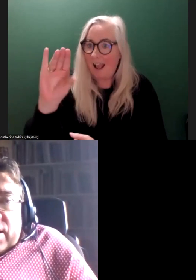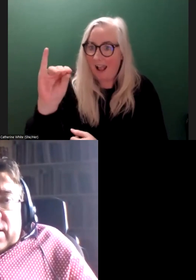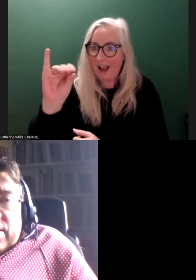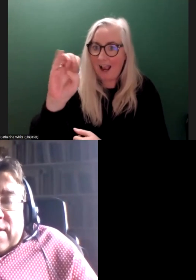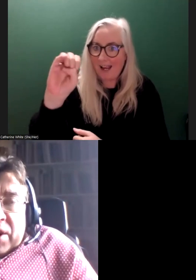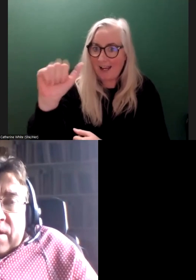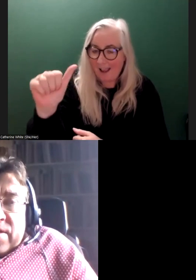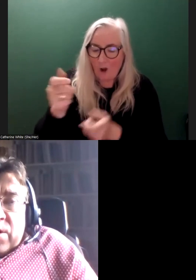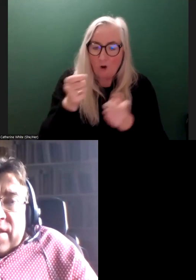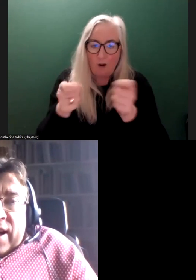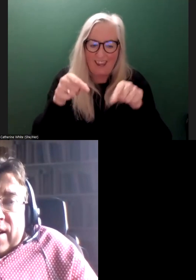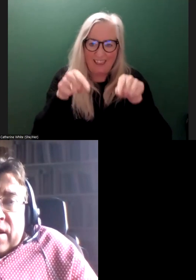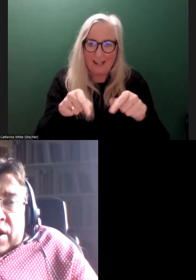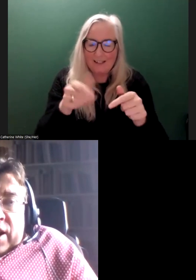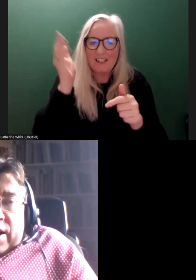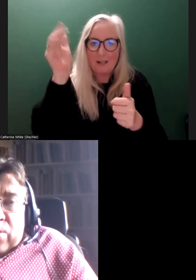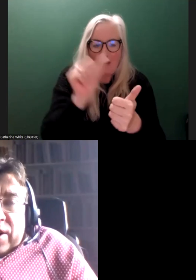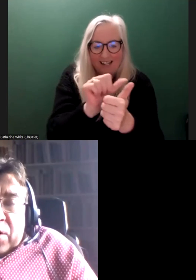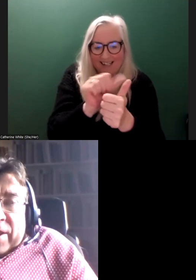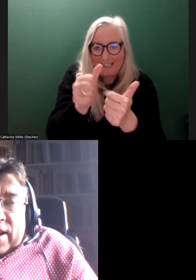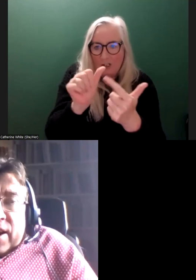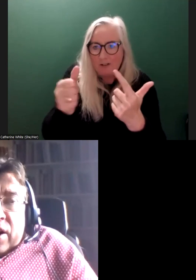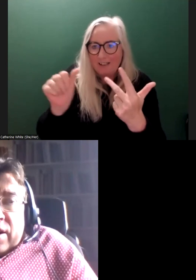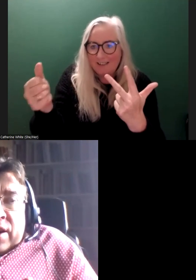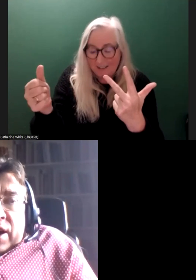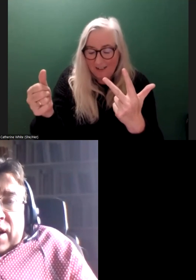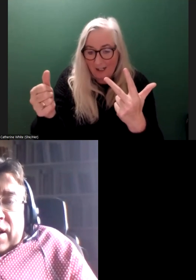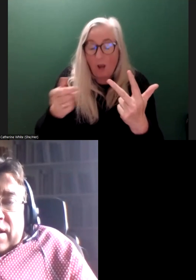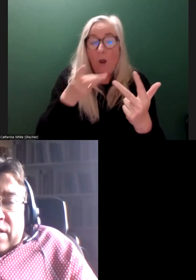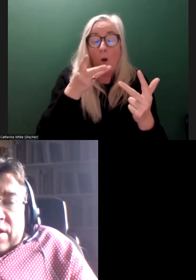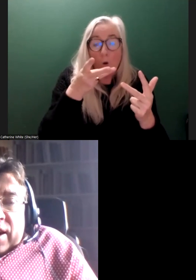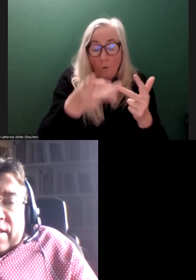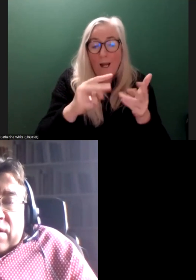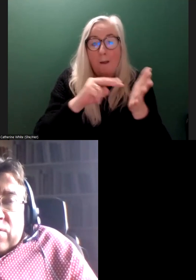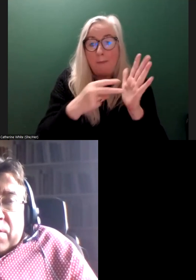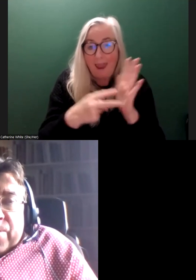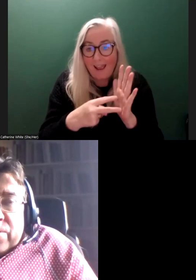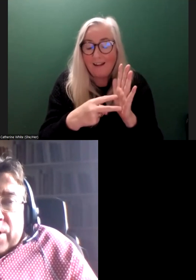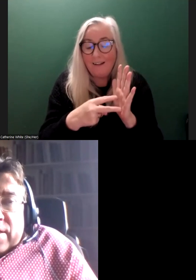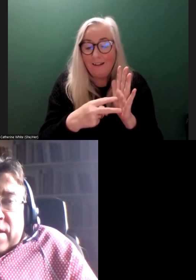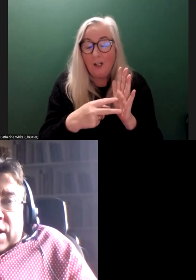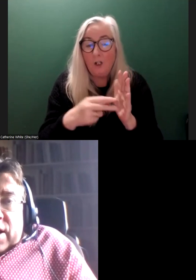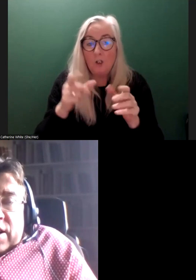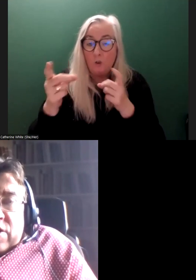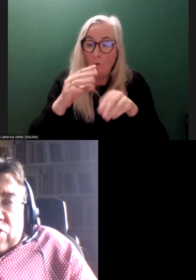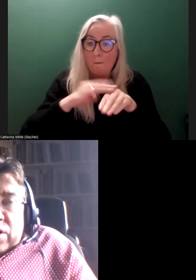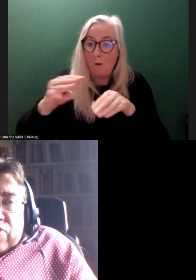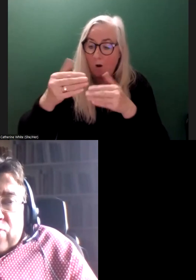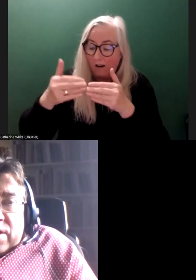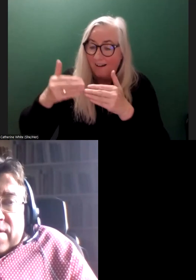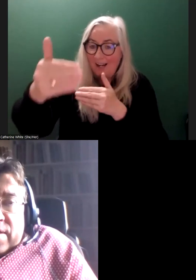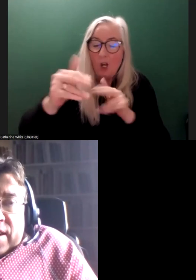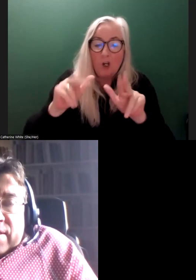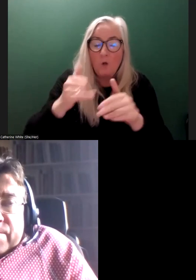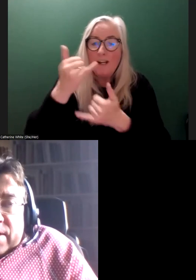running this seminar series and who are now planning on looking at doing further ones in the new year